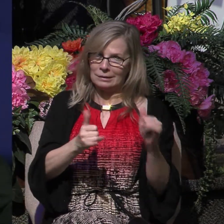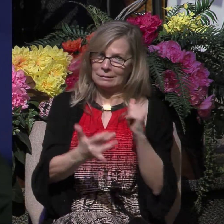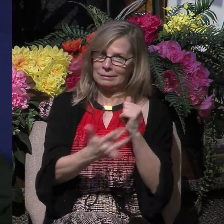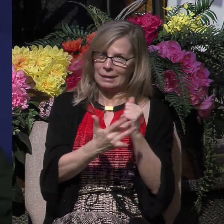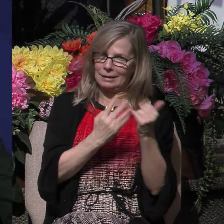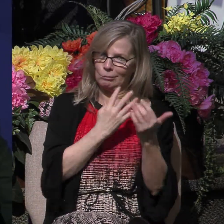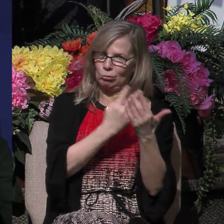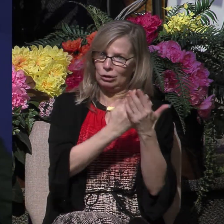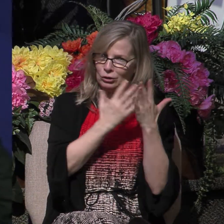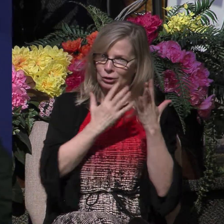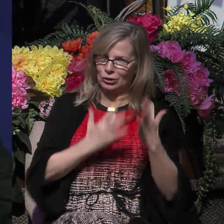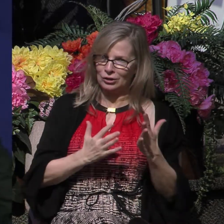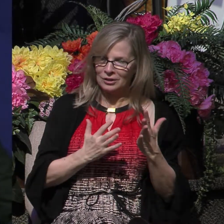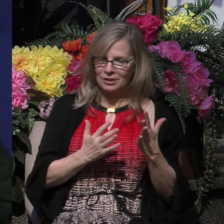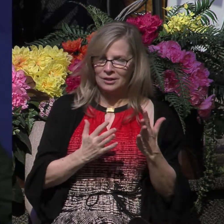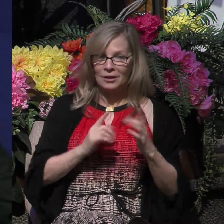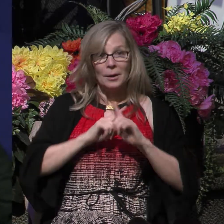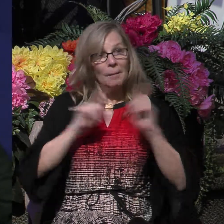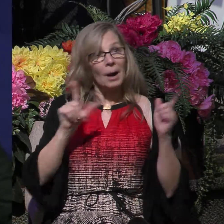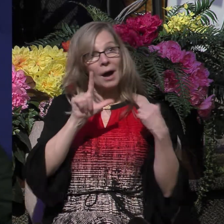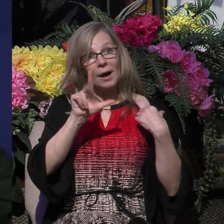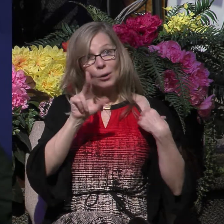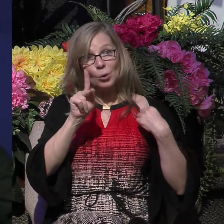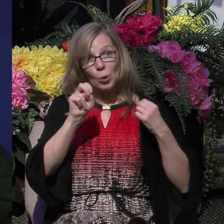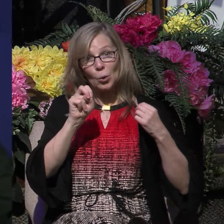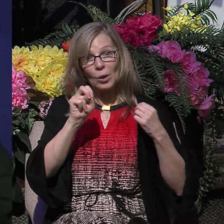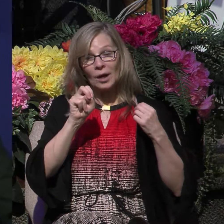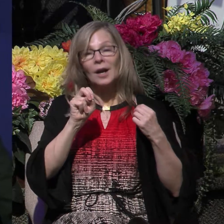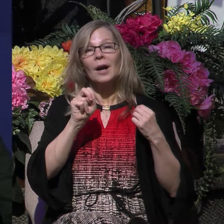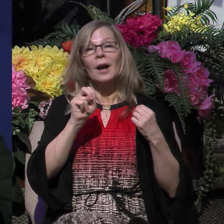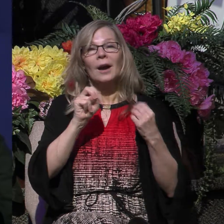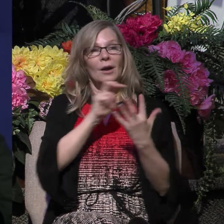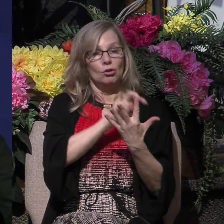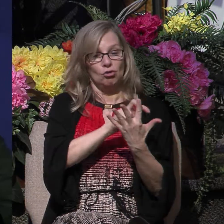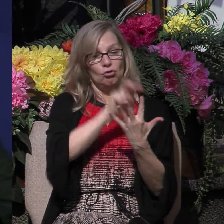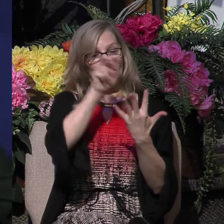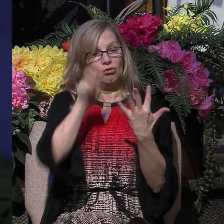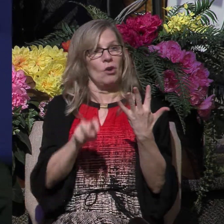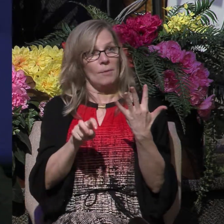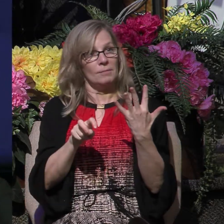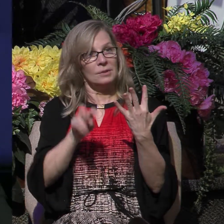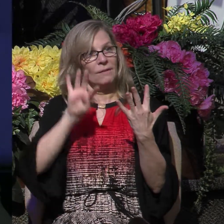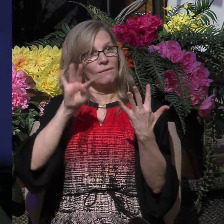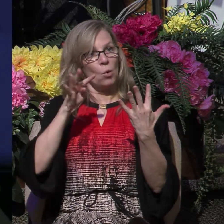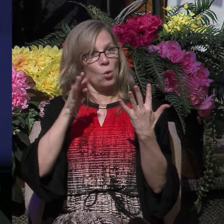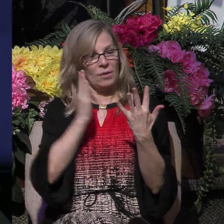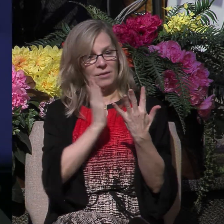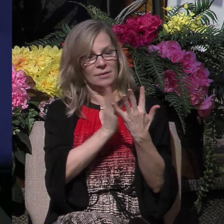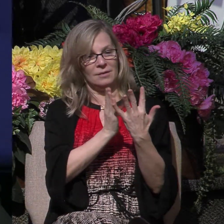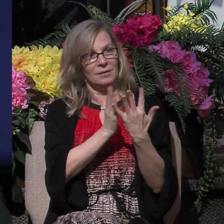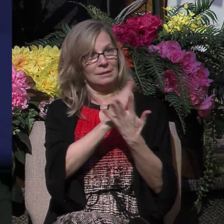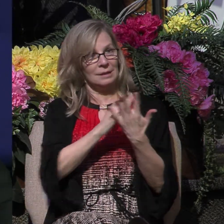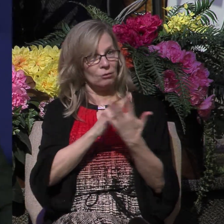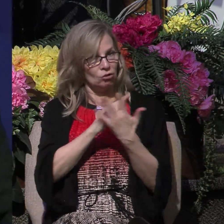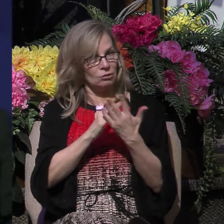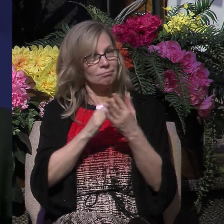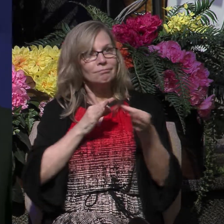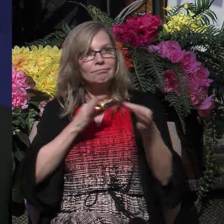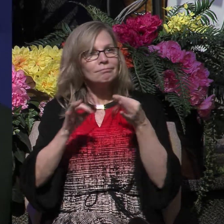but as Luke continues, he moves on to the fourth section of this narrative, in which he tells us about what happened the following